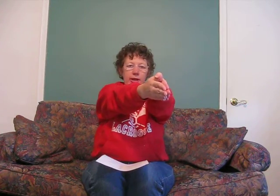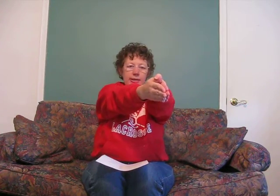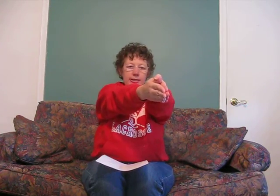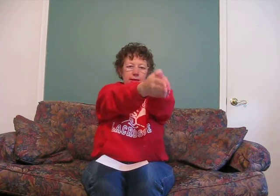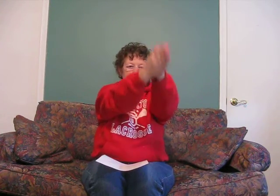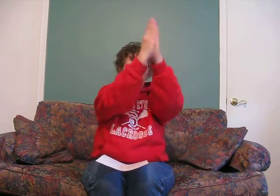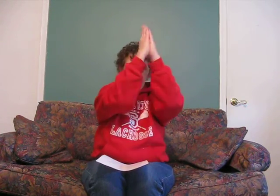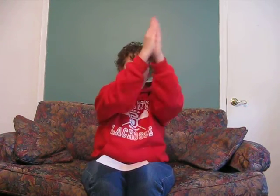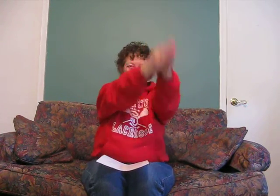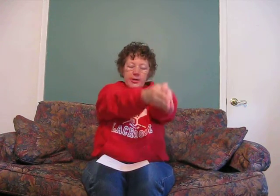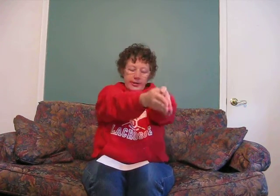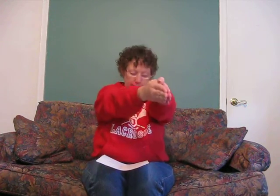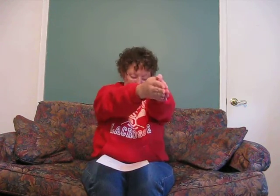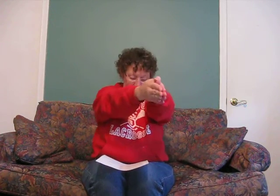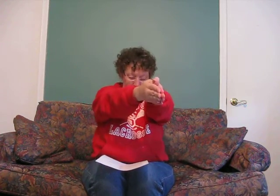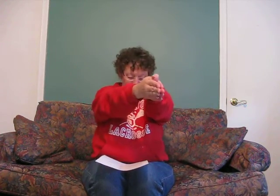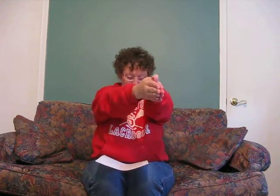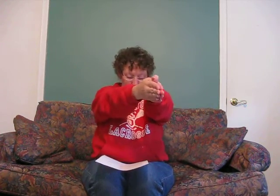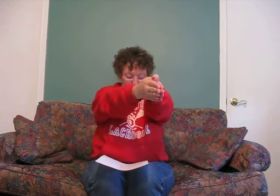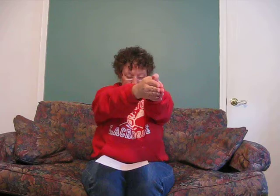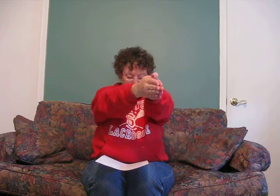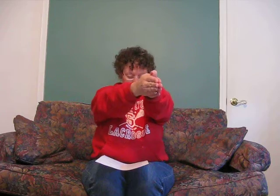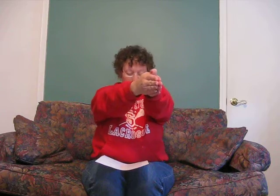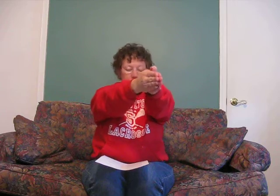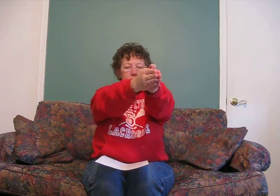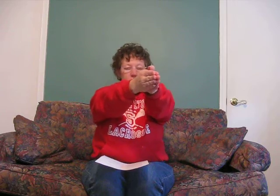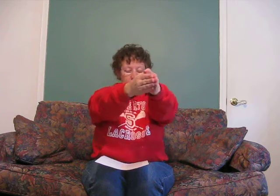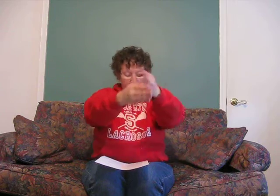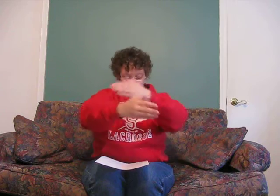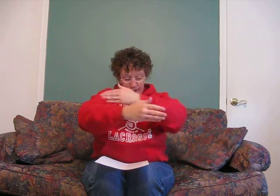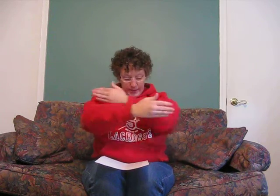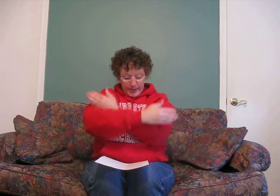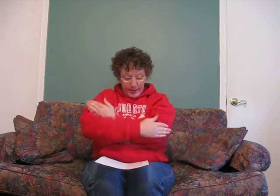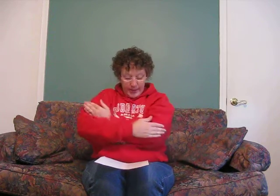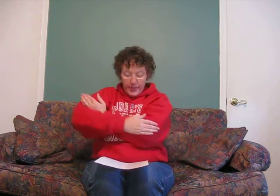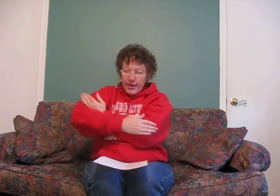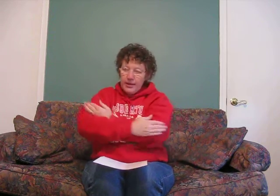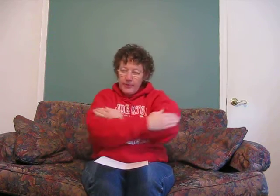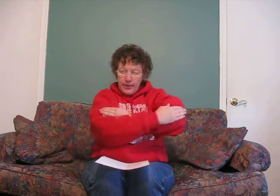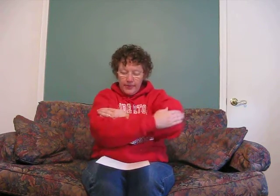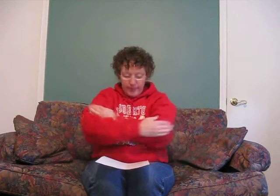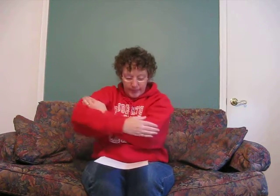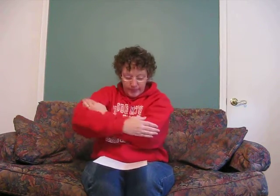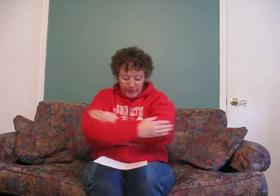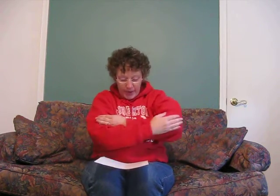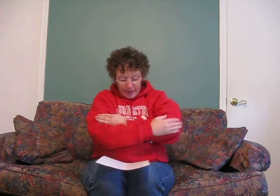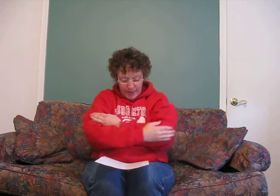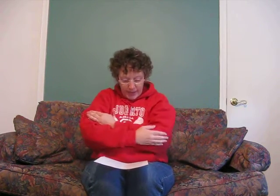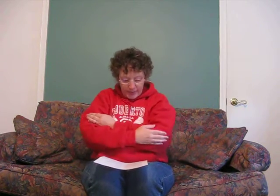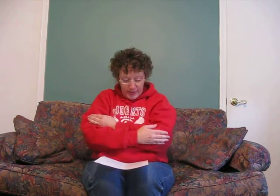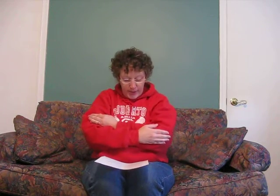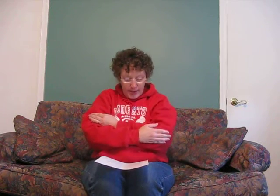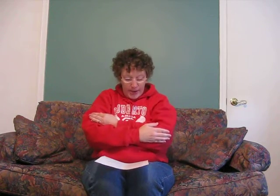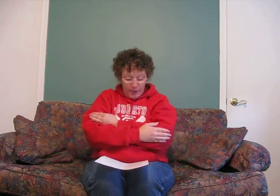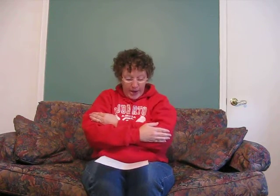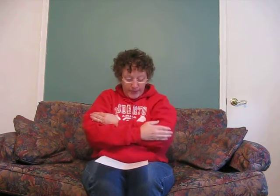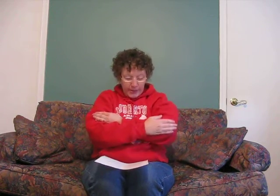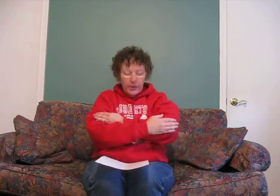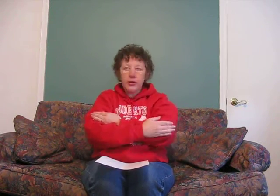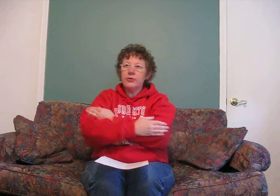hands out like we're pointing, like a sign would point. You will find a baby, rock a baby, wrapped in clothes